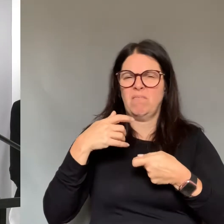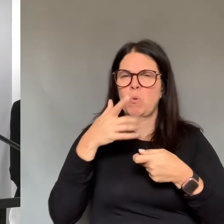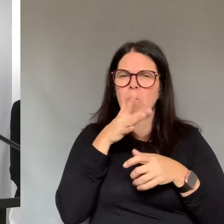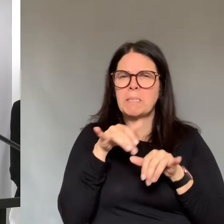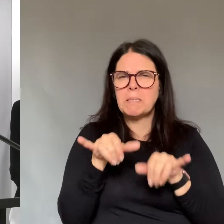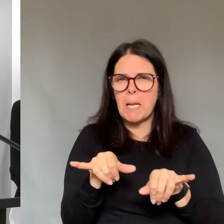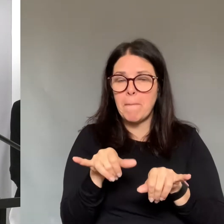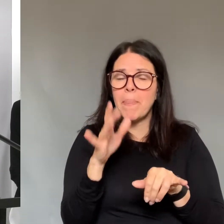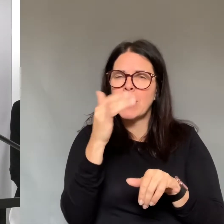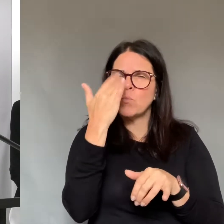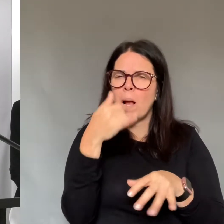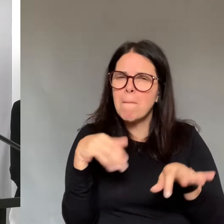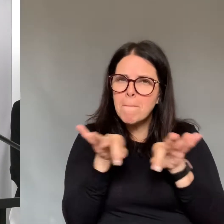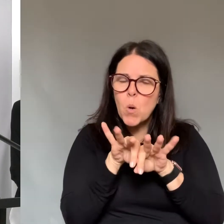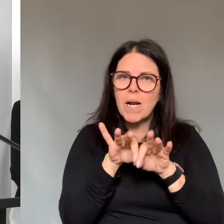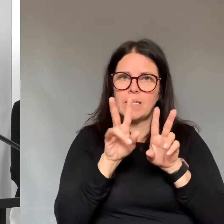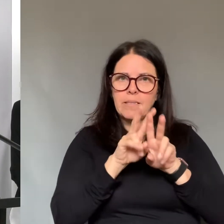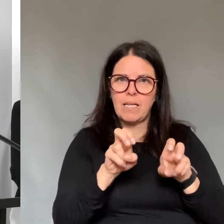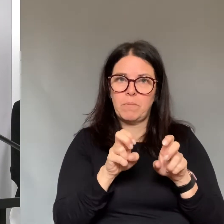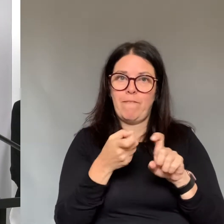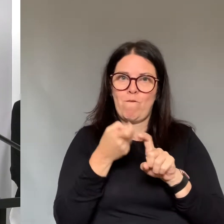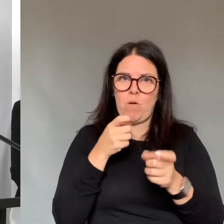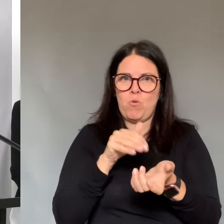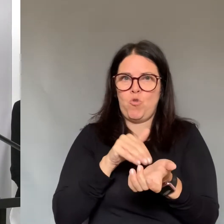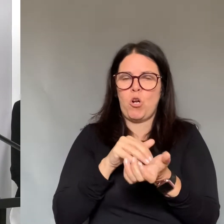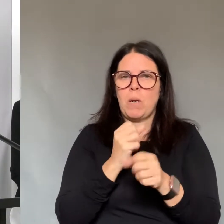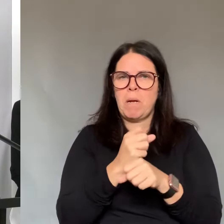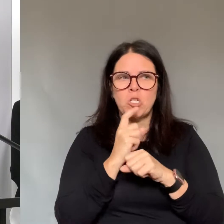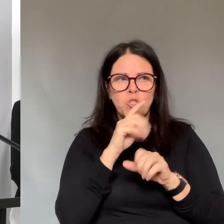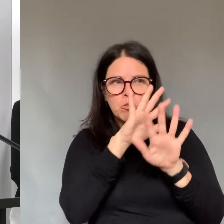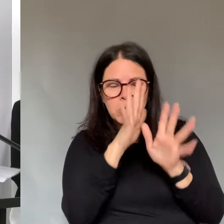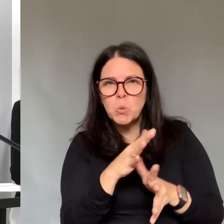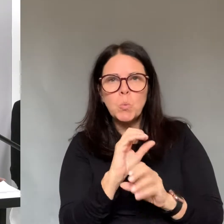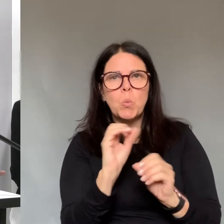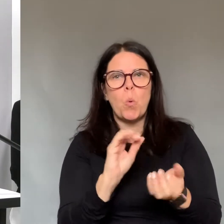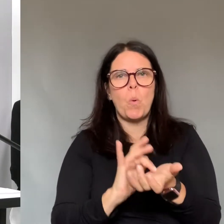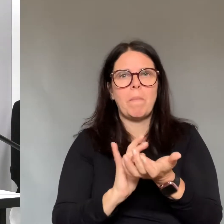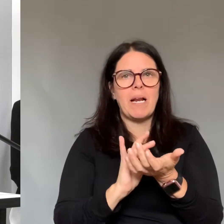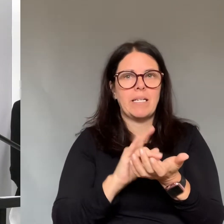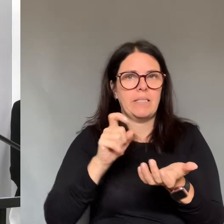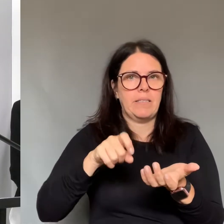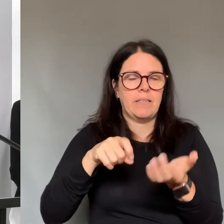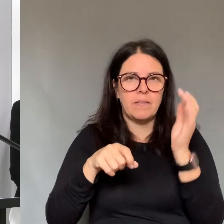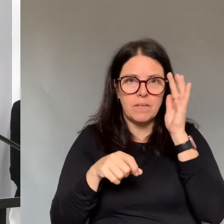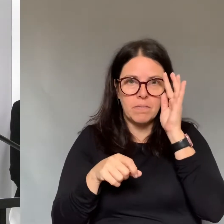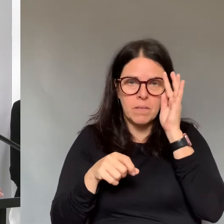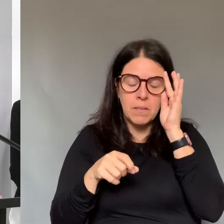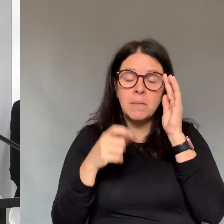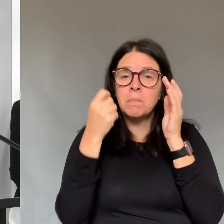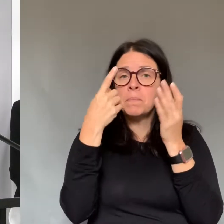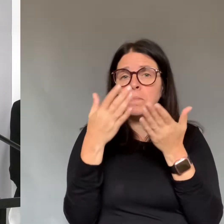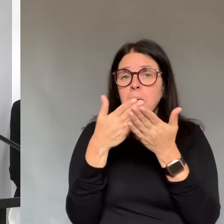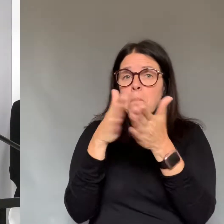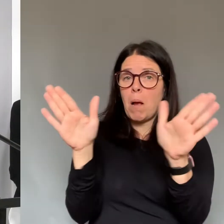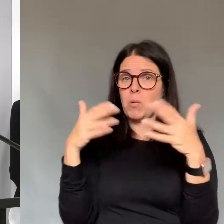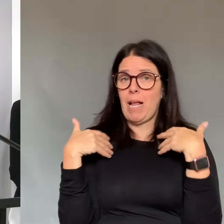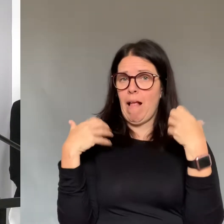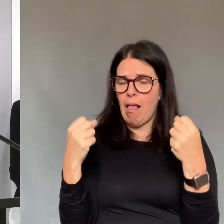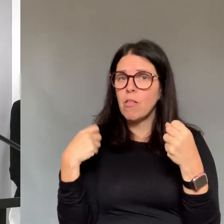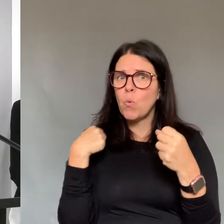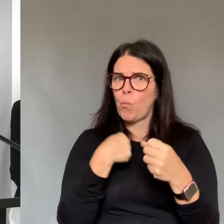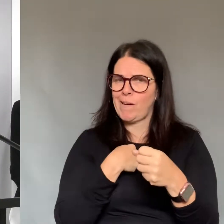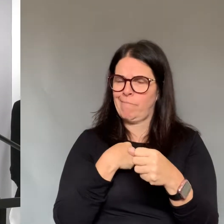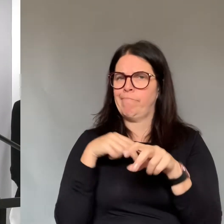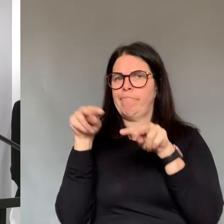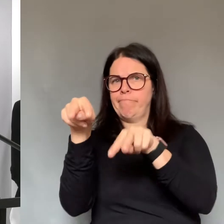for the clinical management of cases in the hospitals, long-term care homes and in the healthcare worker settings. For most people who are currently self